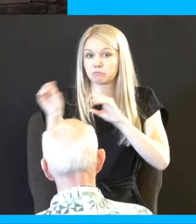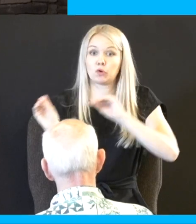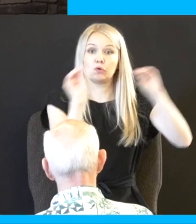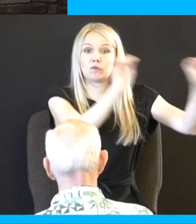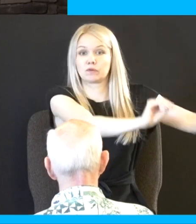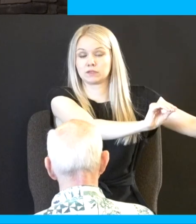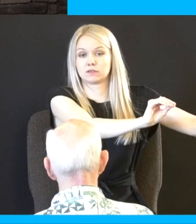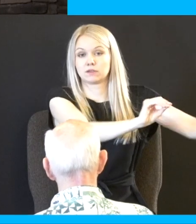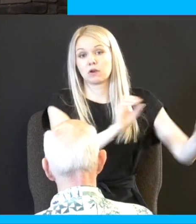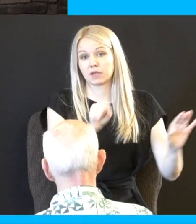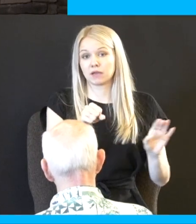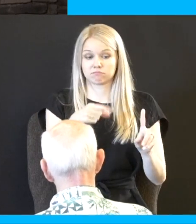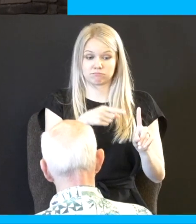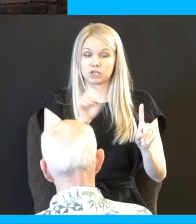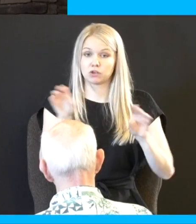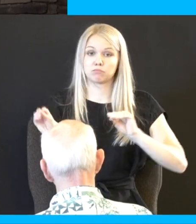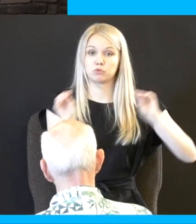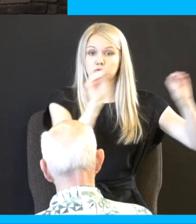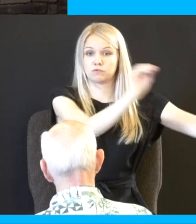oh yeah they could do that yes they could leave